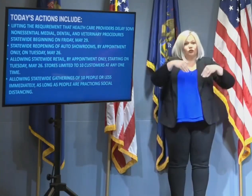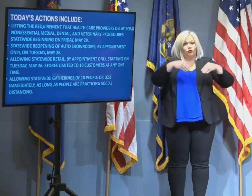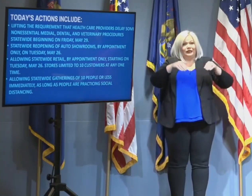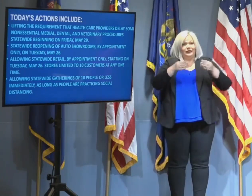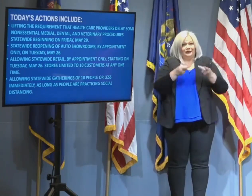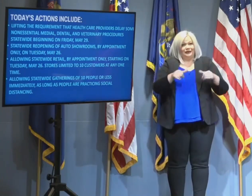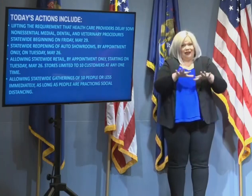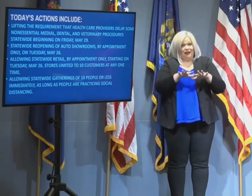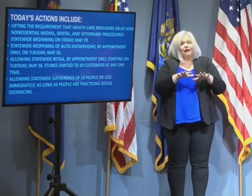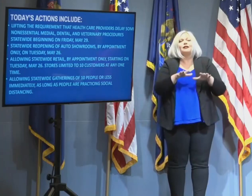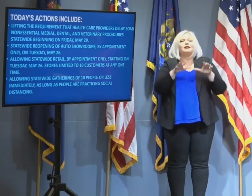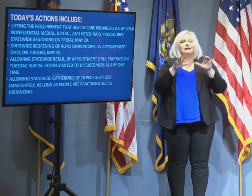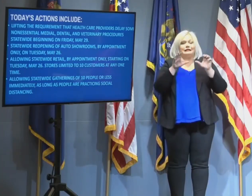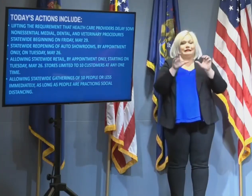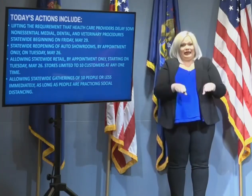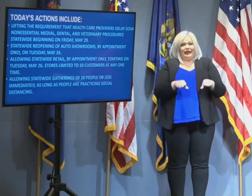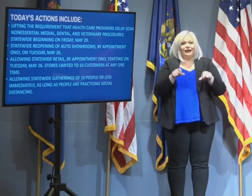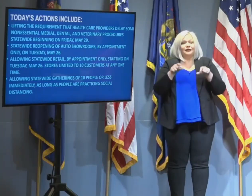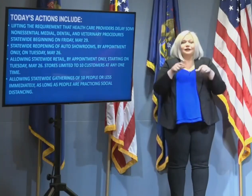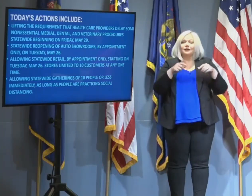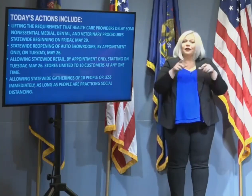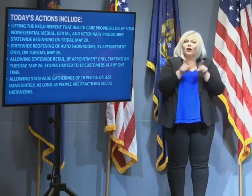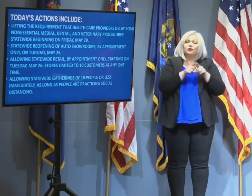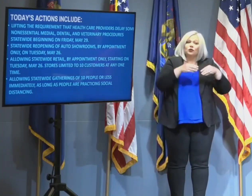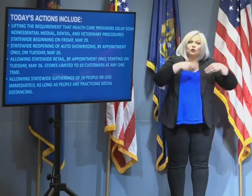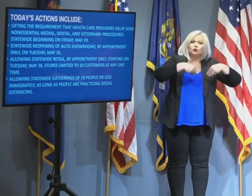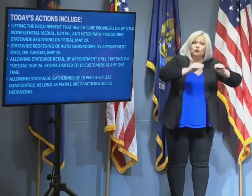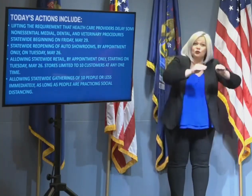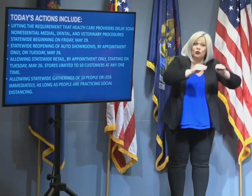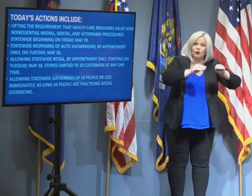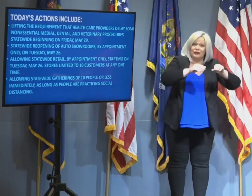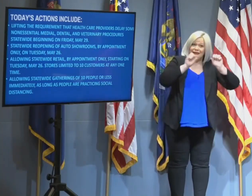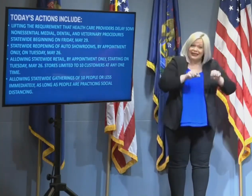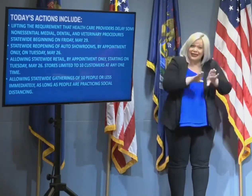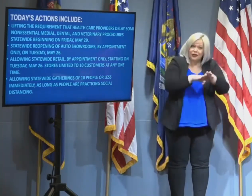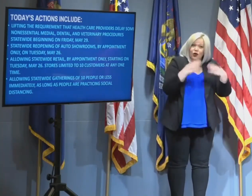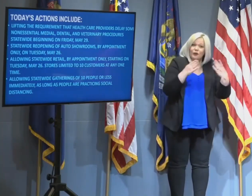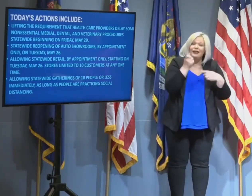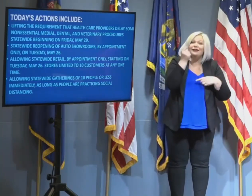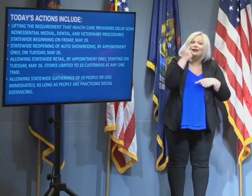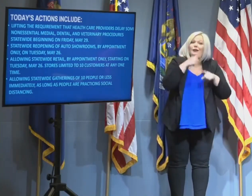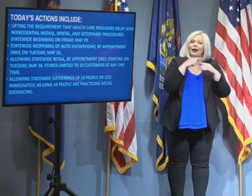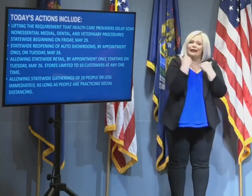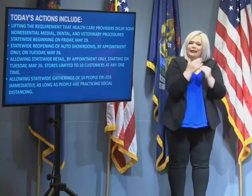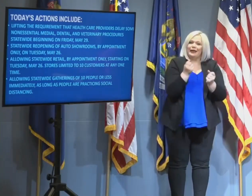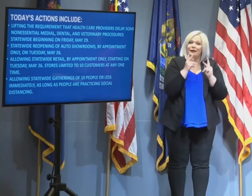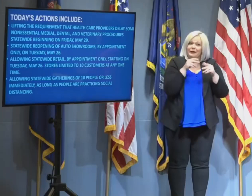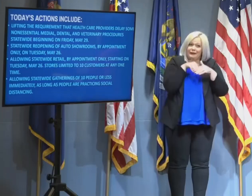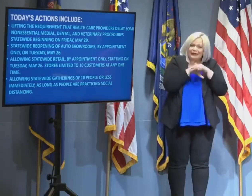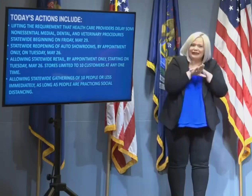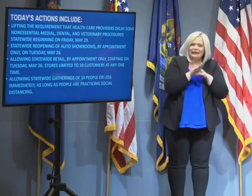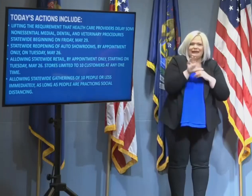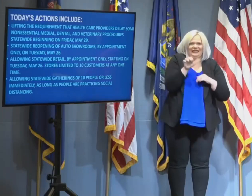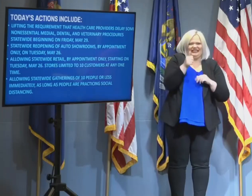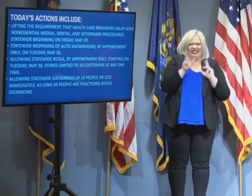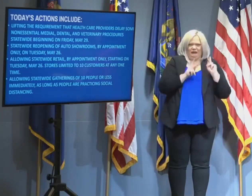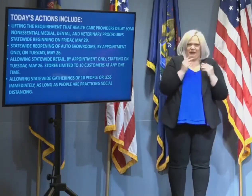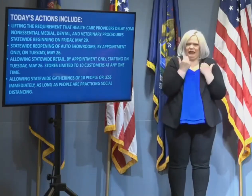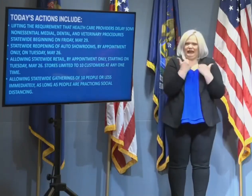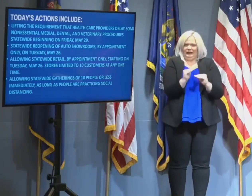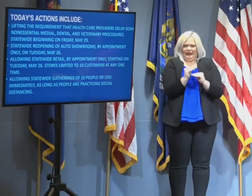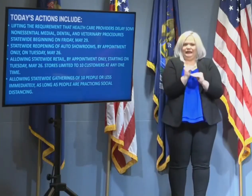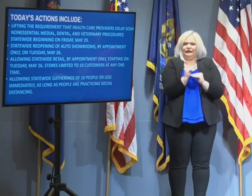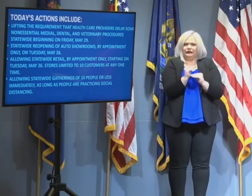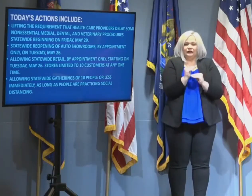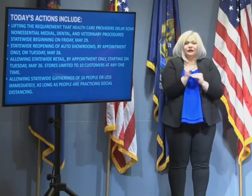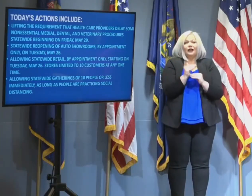provided that the store is limited to 10 customers at any one time. The congregation of people inside is what's